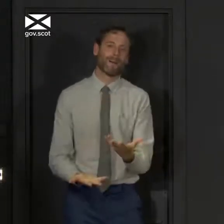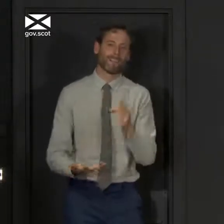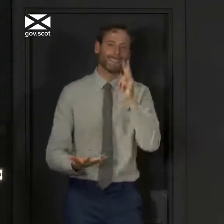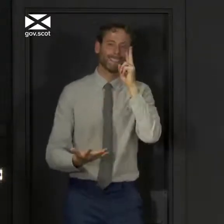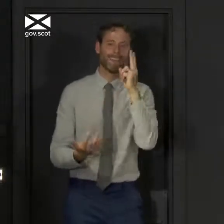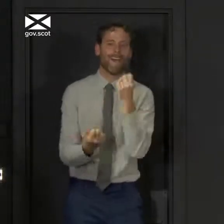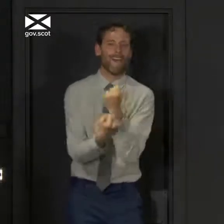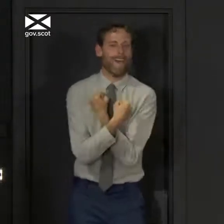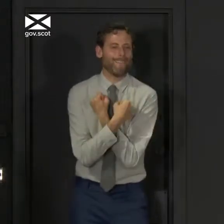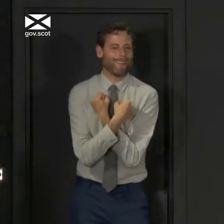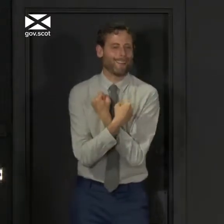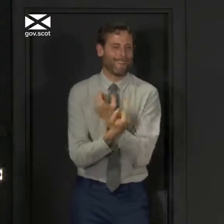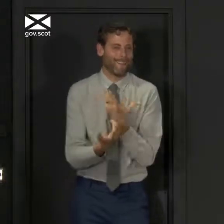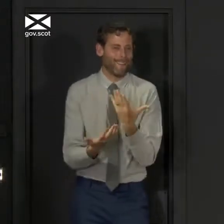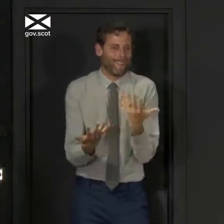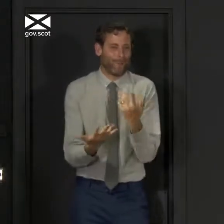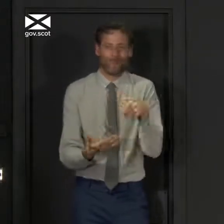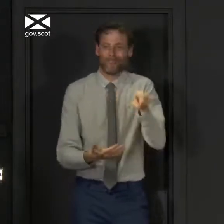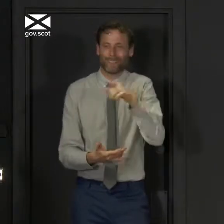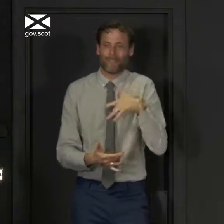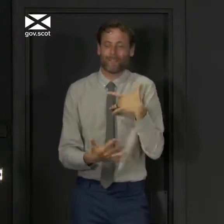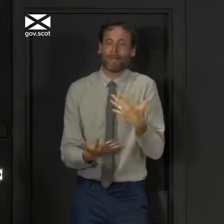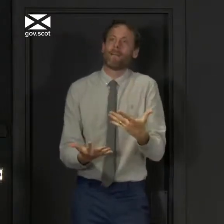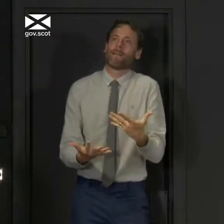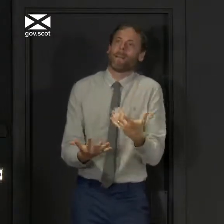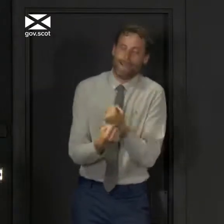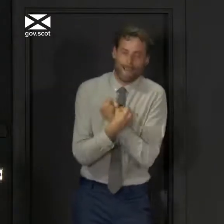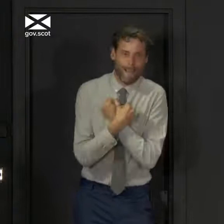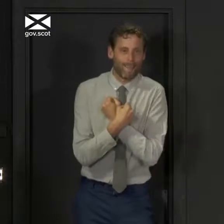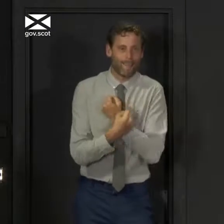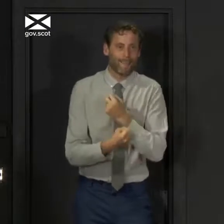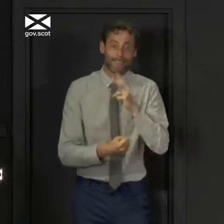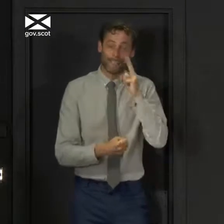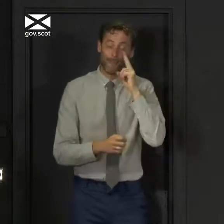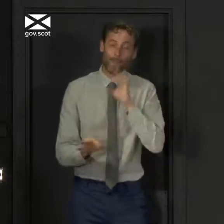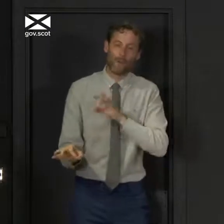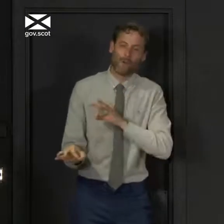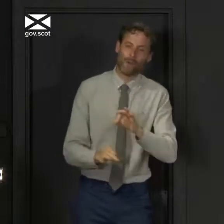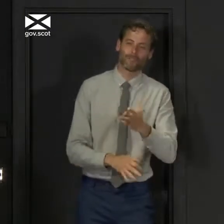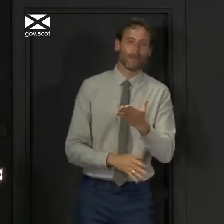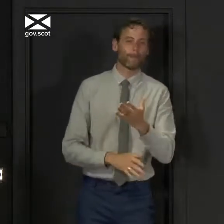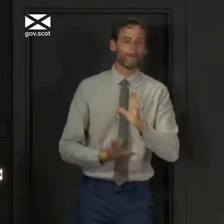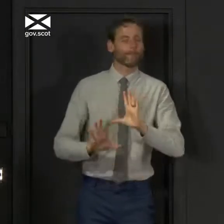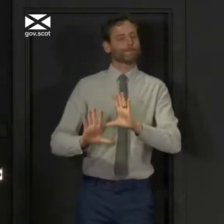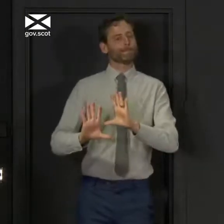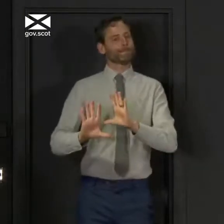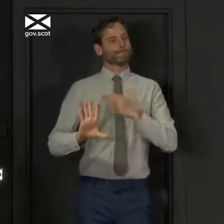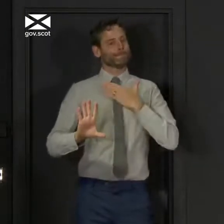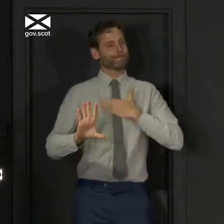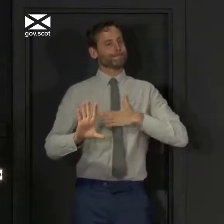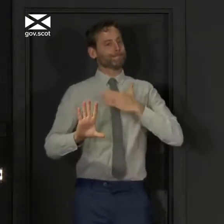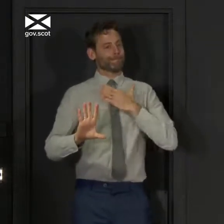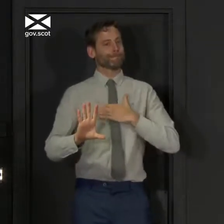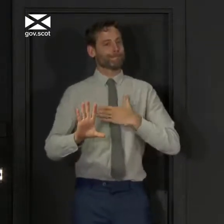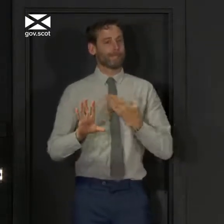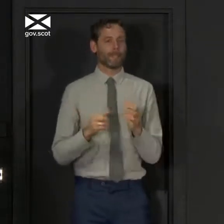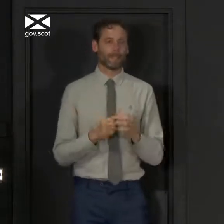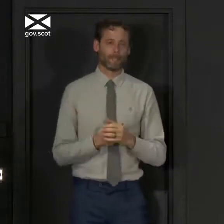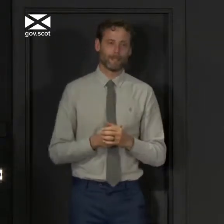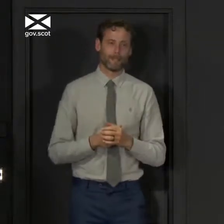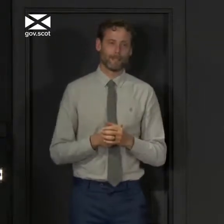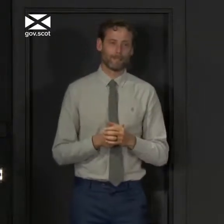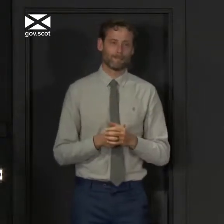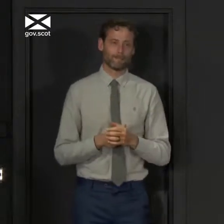love is a really strong one, especially when you haven't seen that person for quite some time. And I know that for